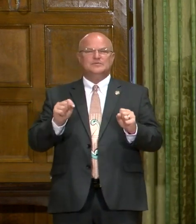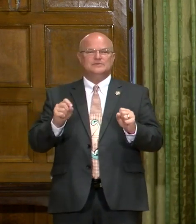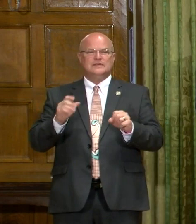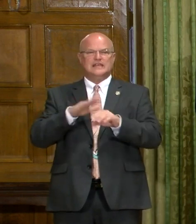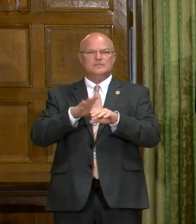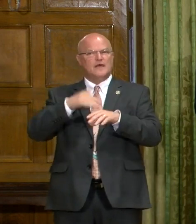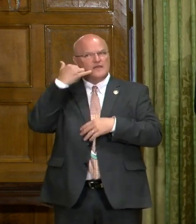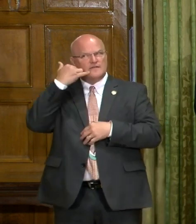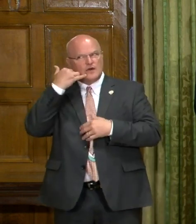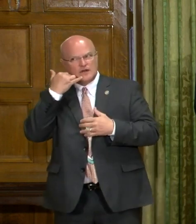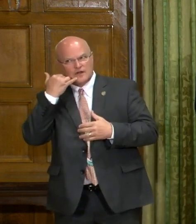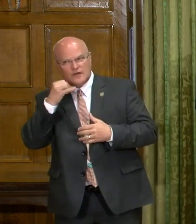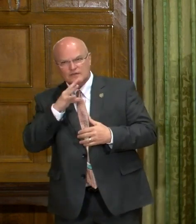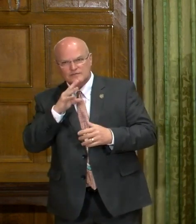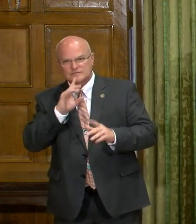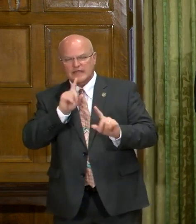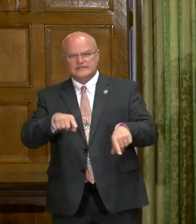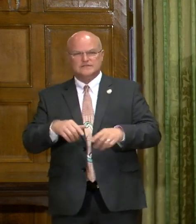to get them on the phone.